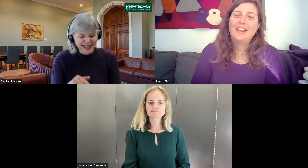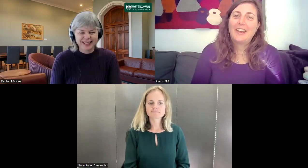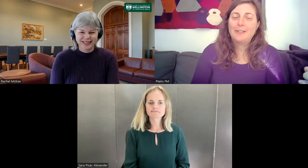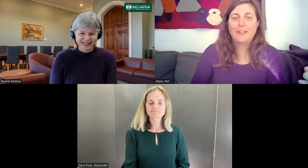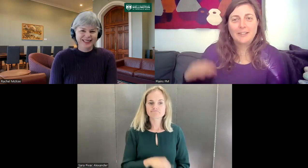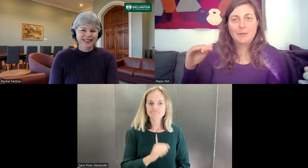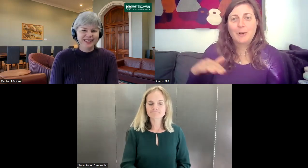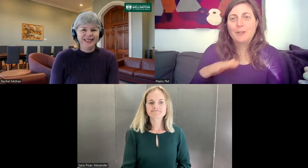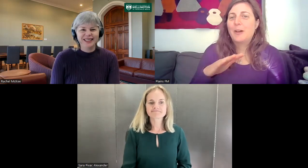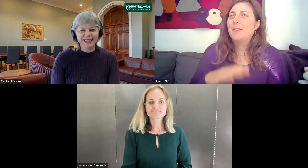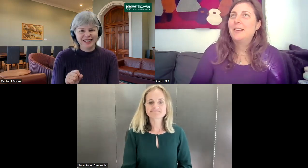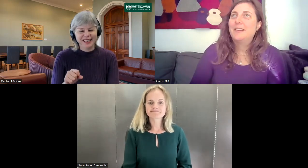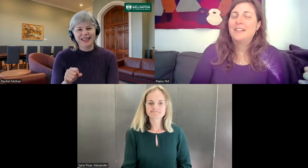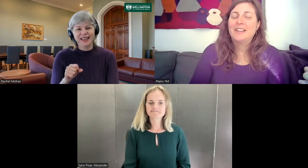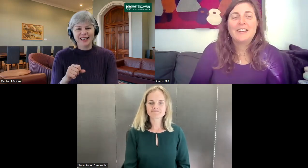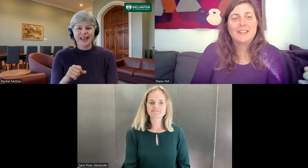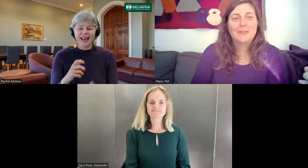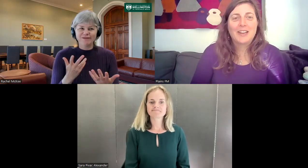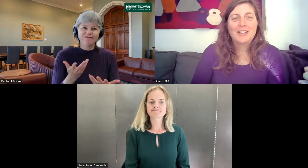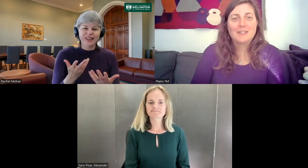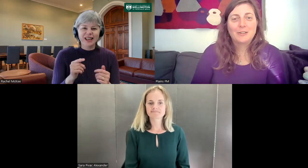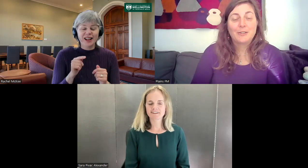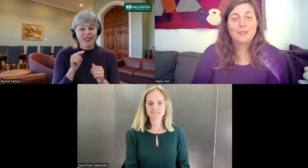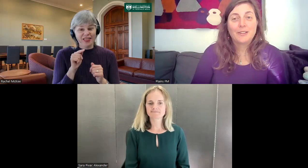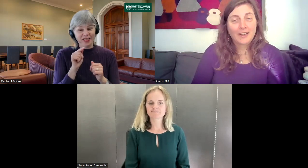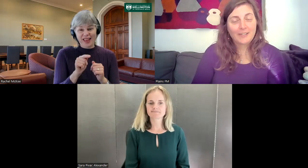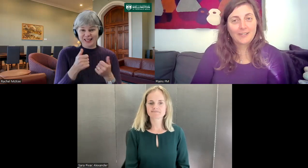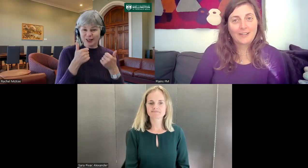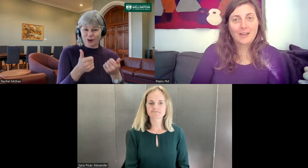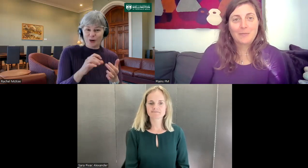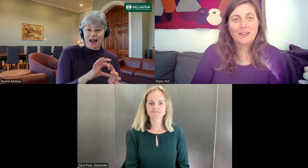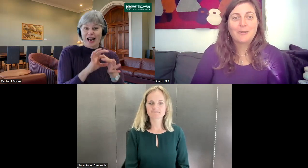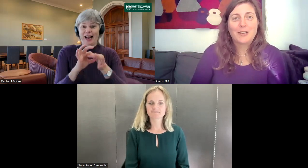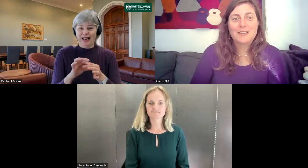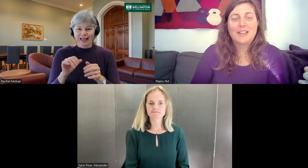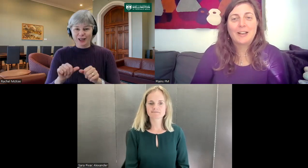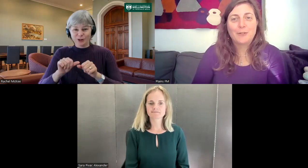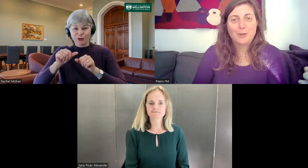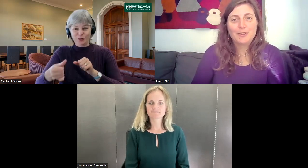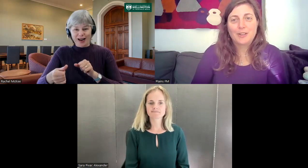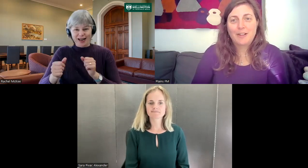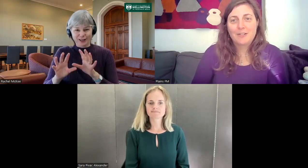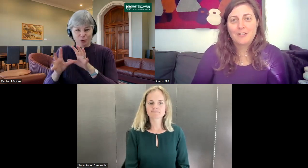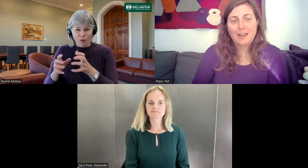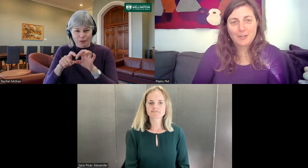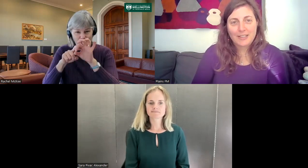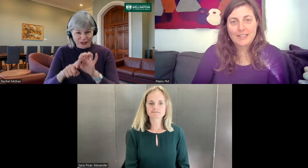And in fact, it works quite well as a nice segue into the next set of questions that I had for you, which are around advocacy